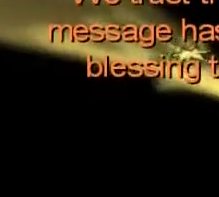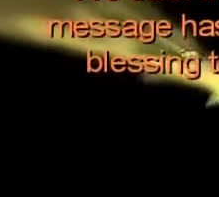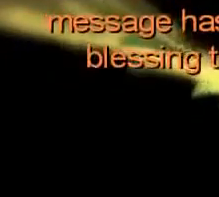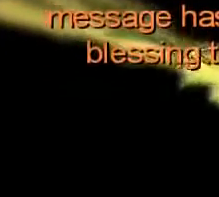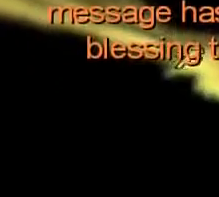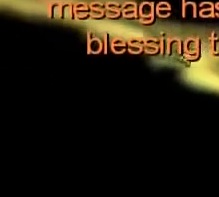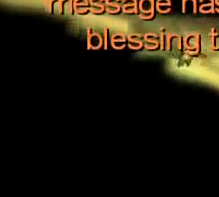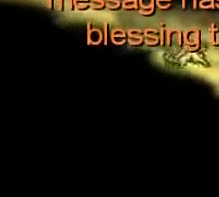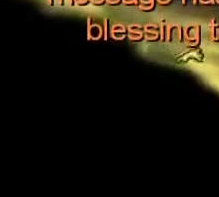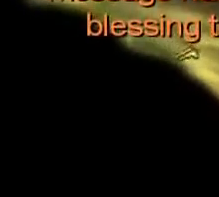of it.